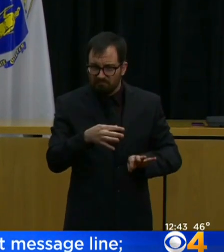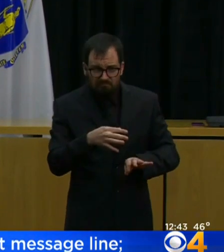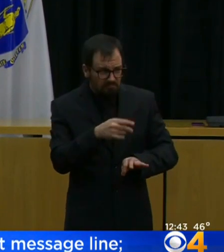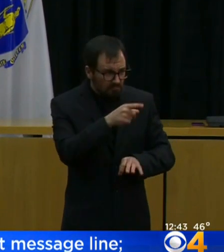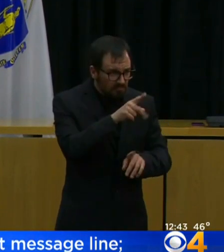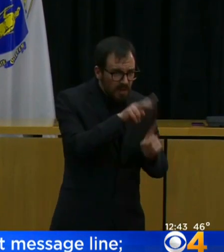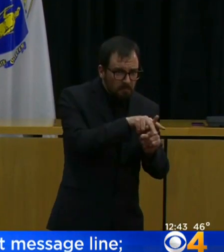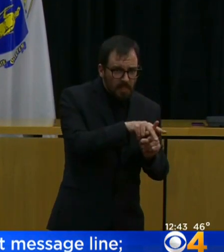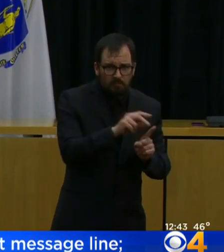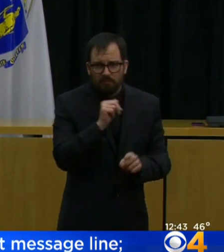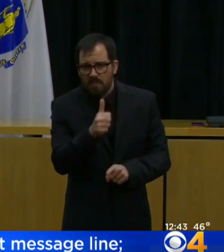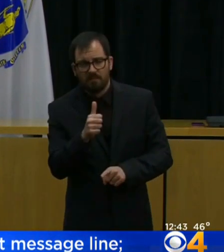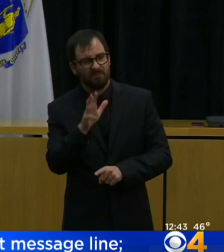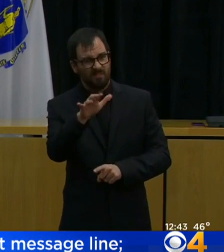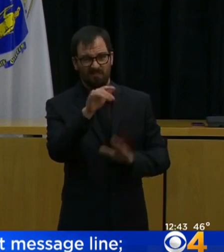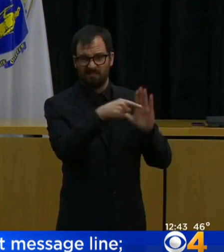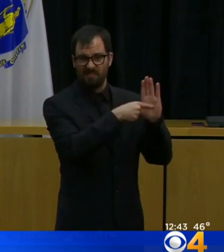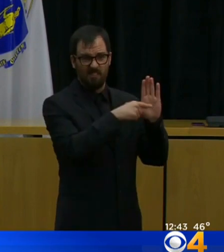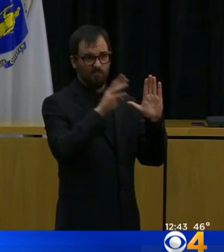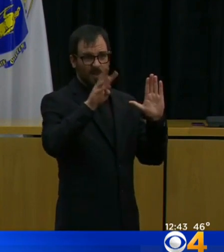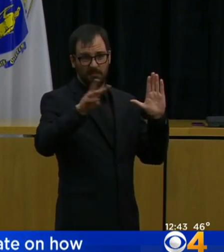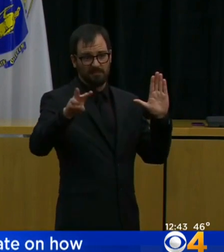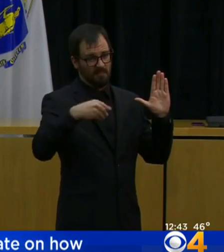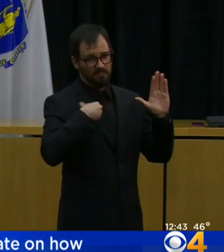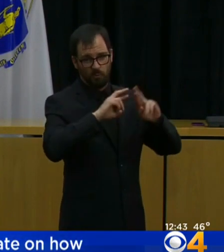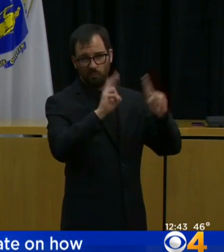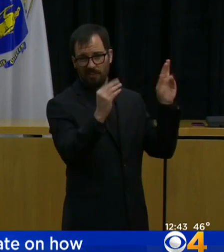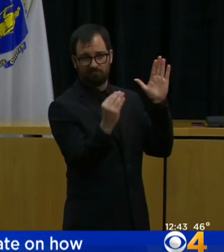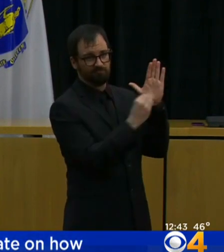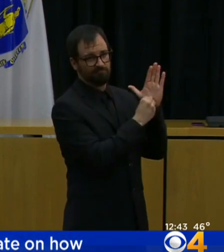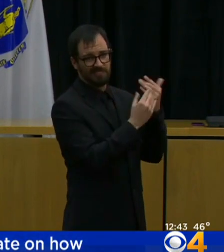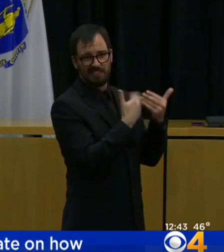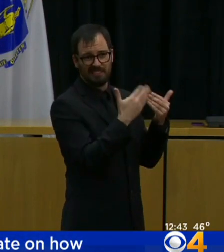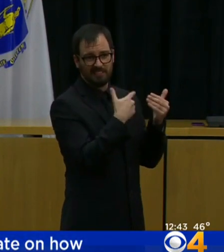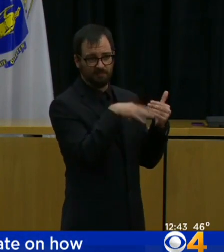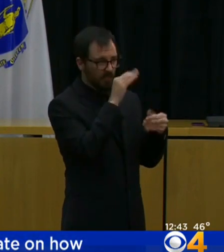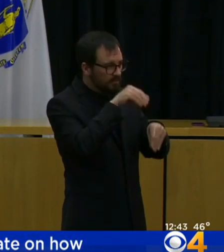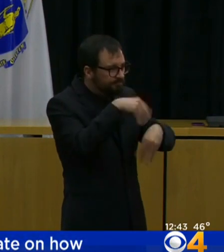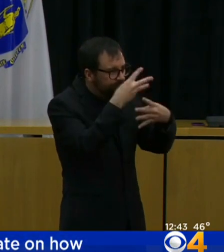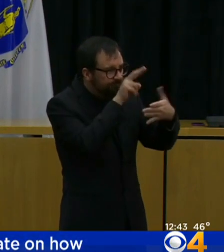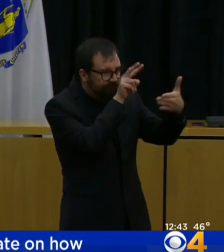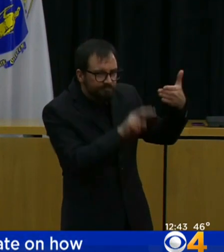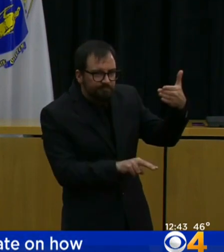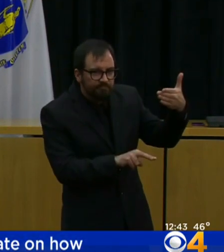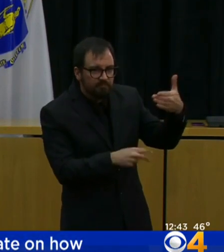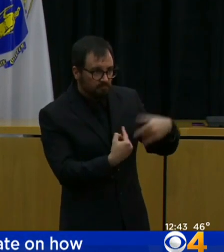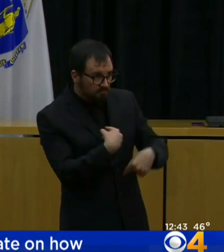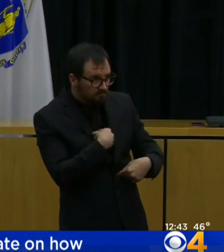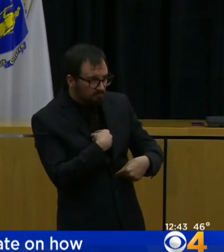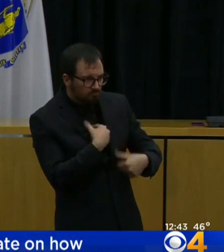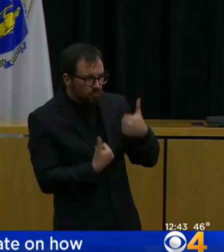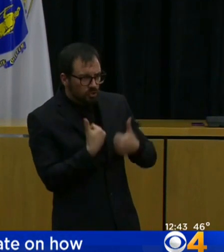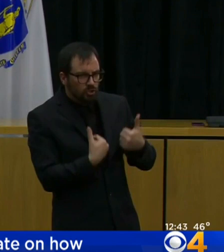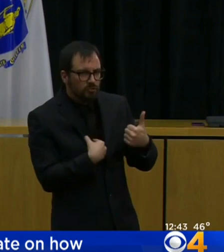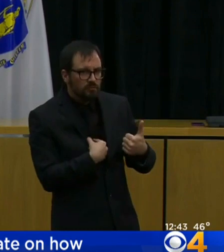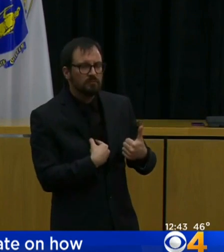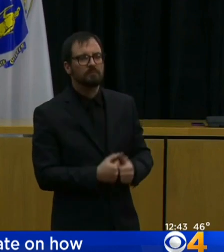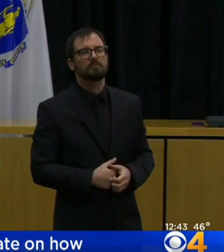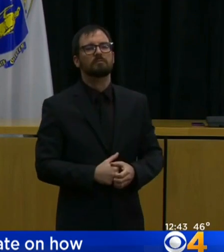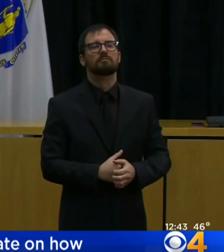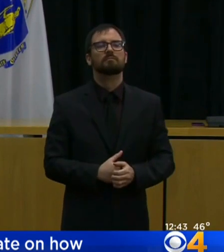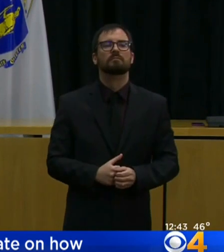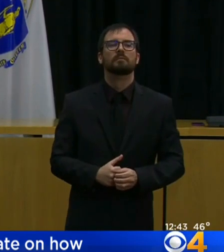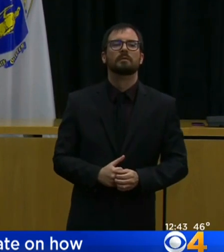out to HED, but they can also reach out to the folks they typically deal with who are in local services and